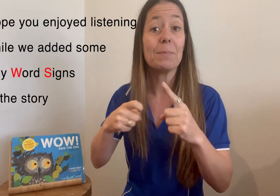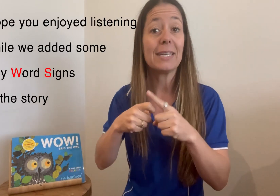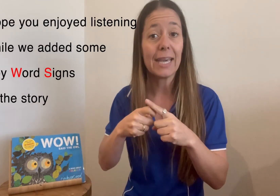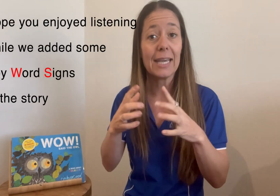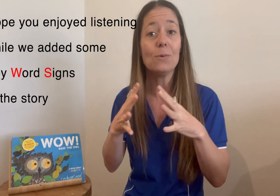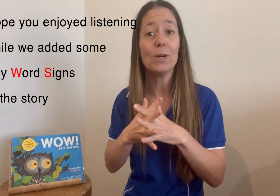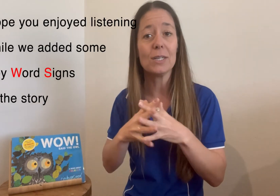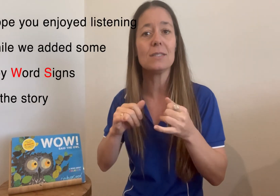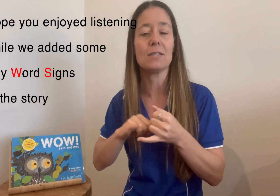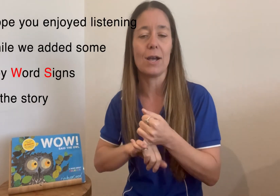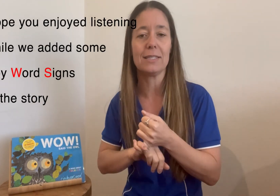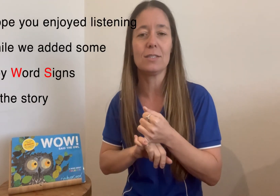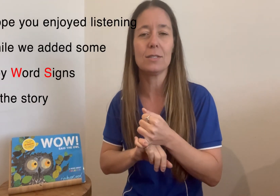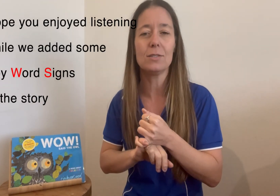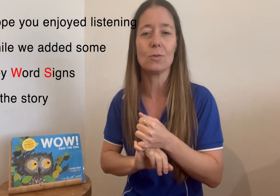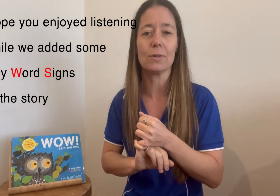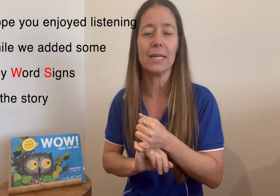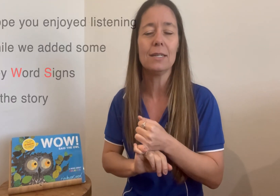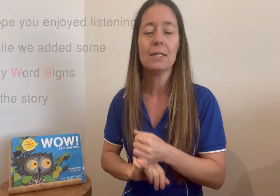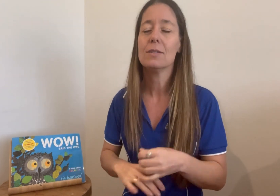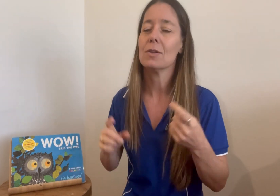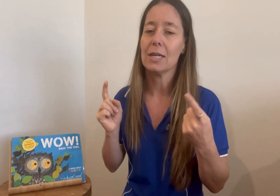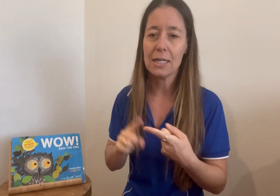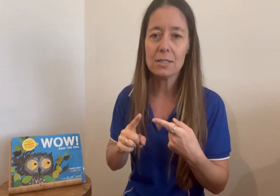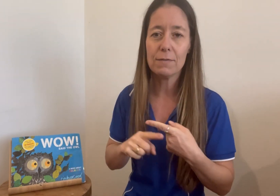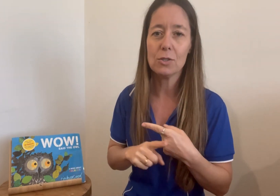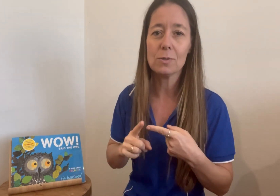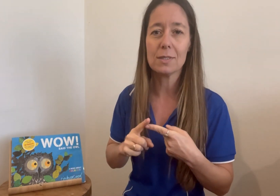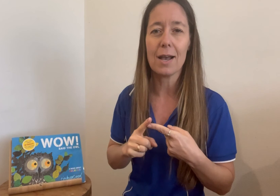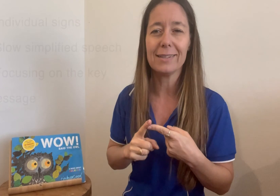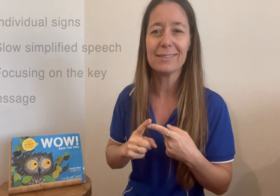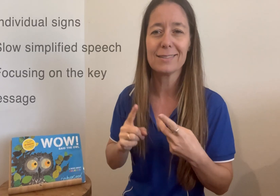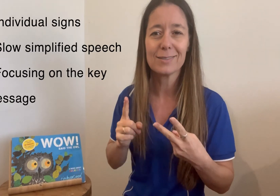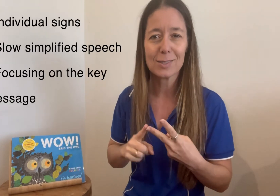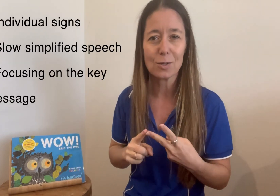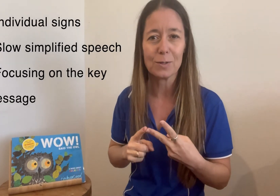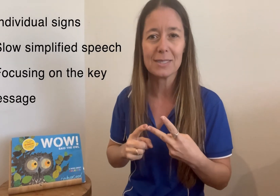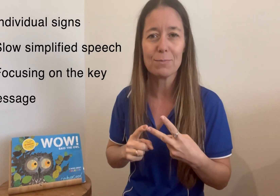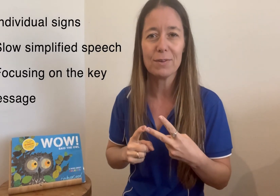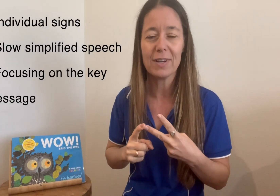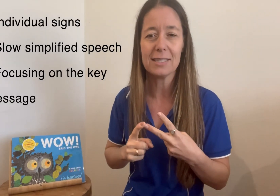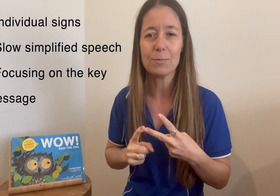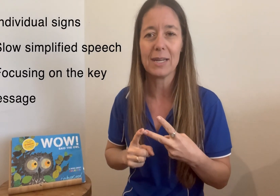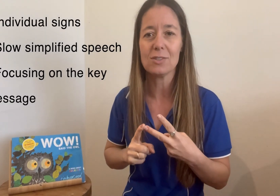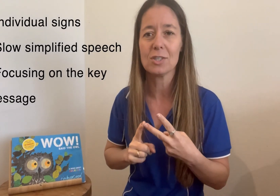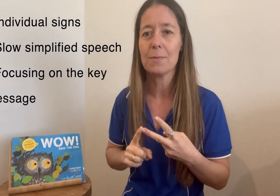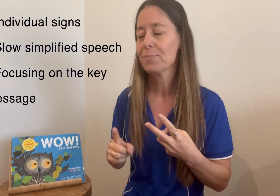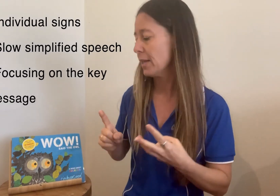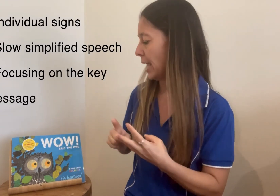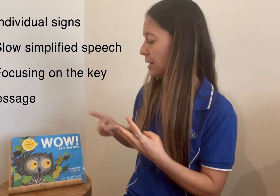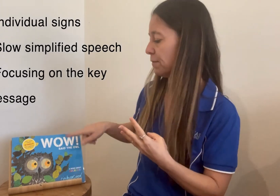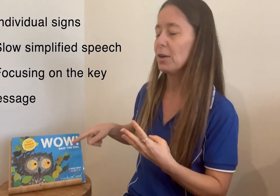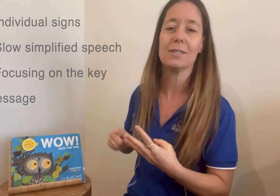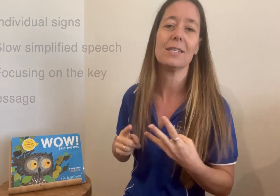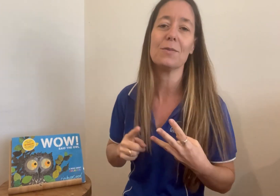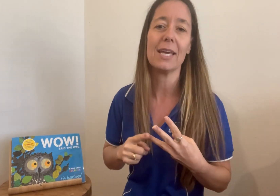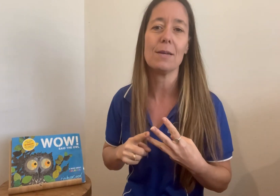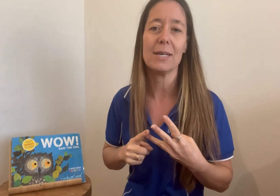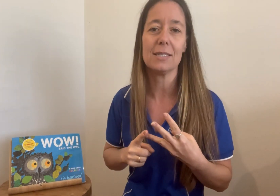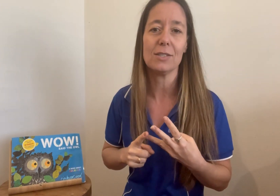key word signs to the story. individual signs, slow, simplified speech, and focusing on the key message.